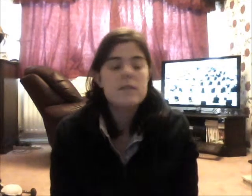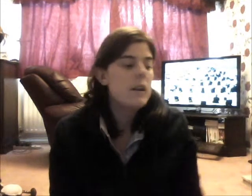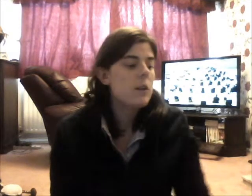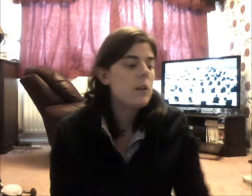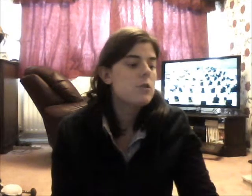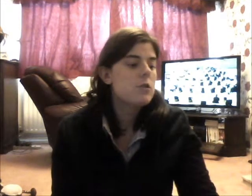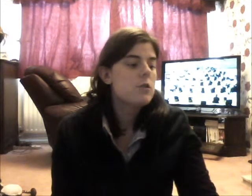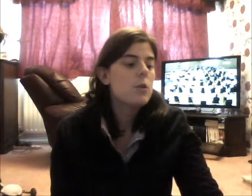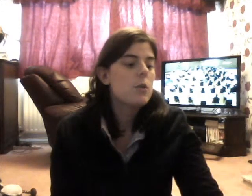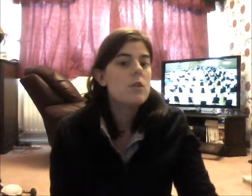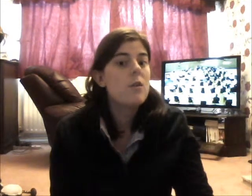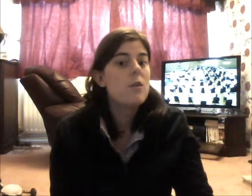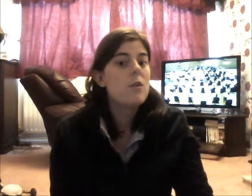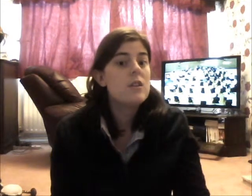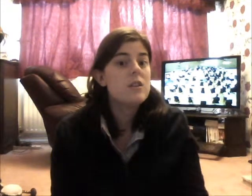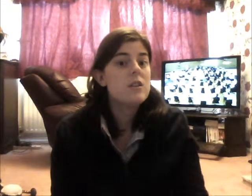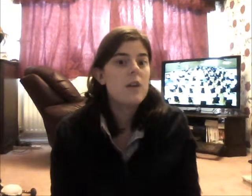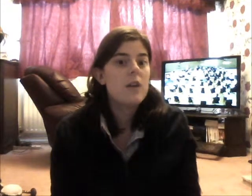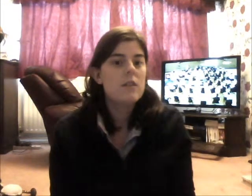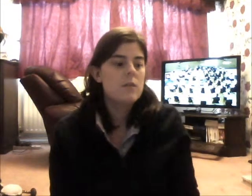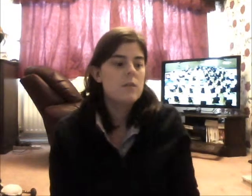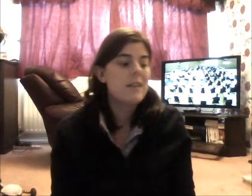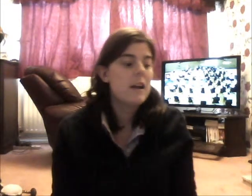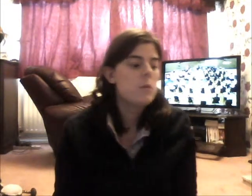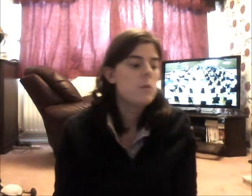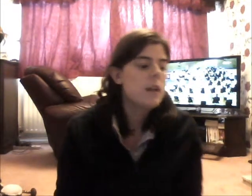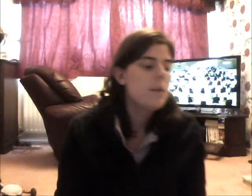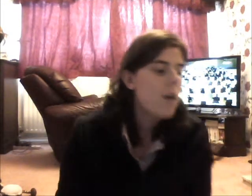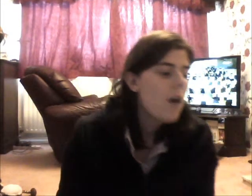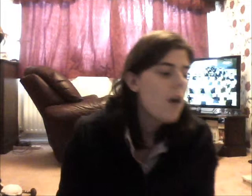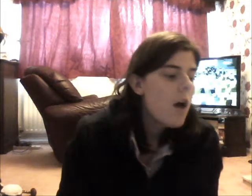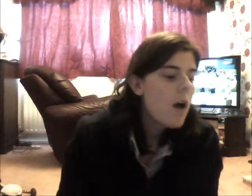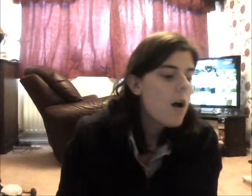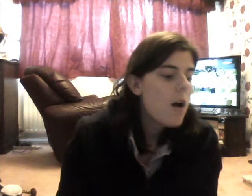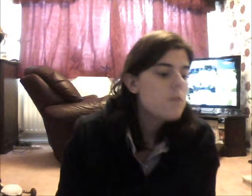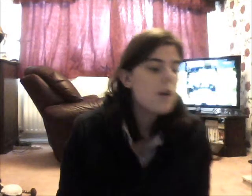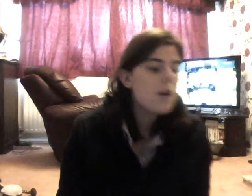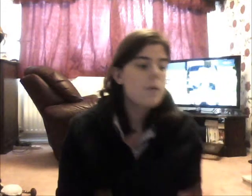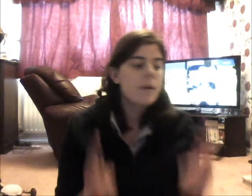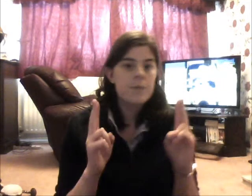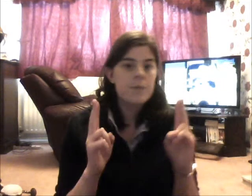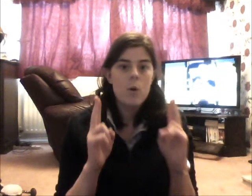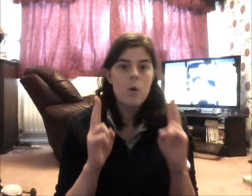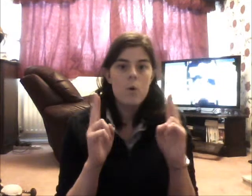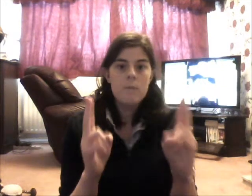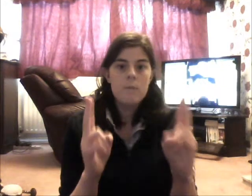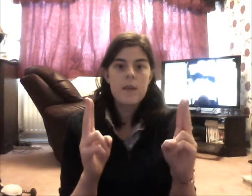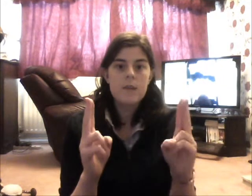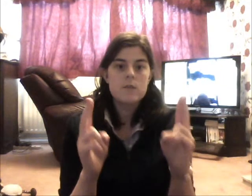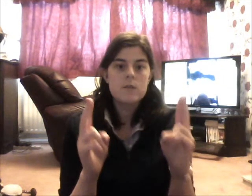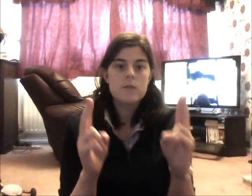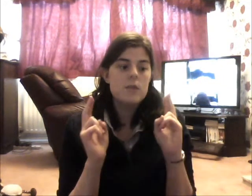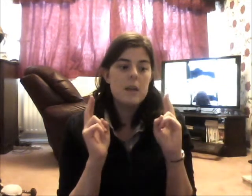language. Obviously, you do that, you don't see exactly what's in it. So, hall, that's also the same as corridor.